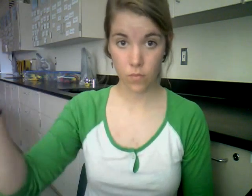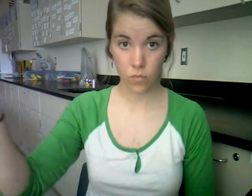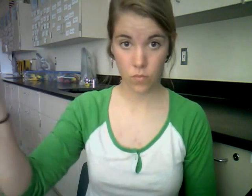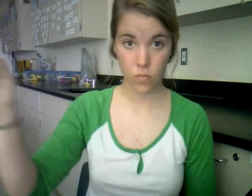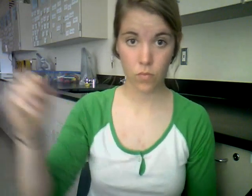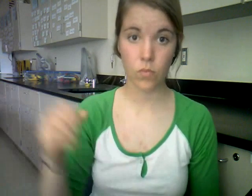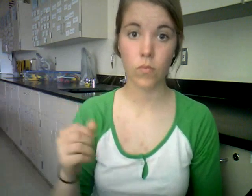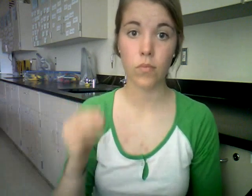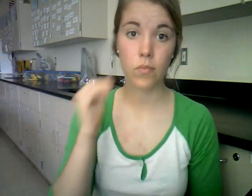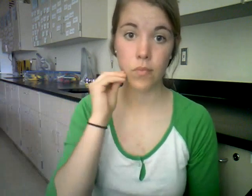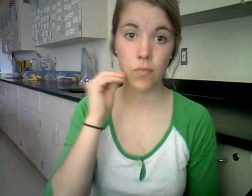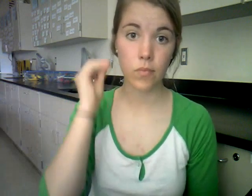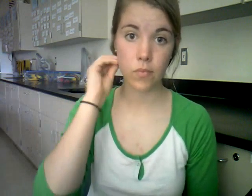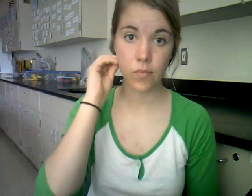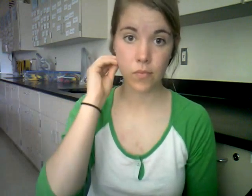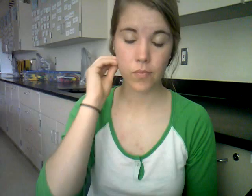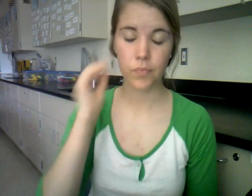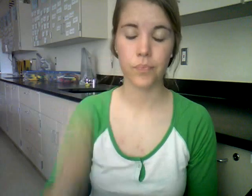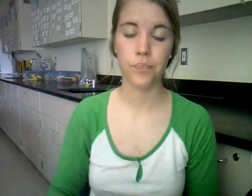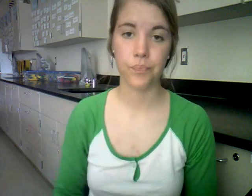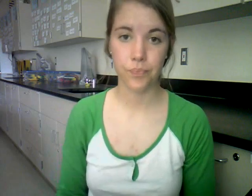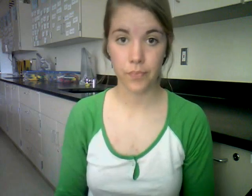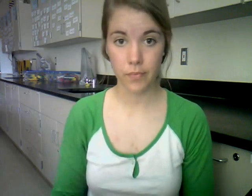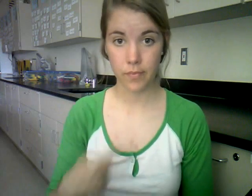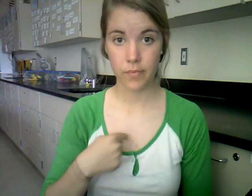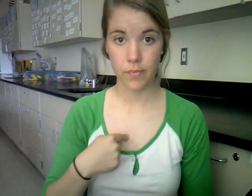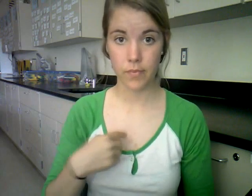Just have it wear it down. Not even like you wear it.